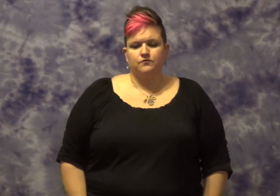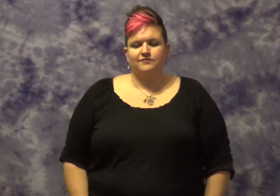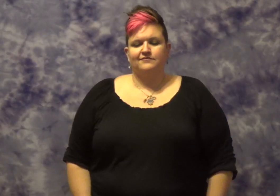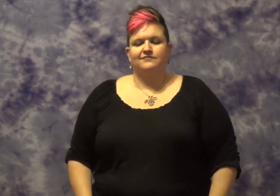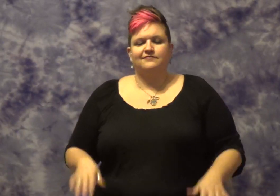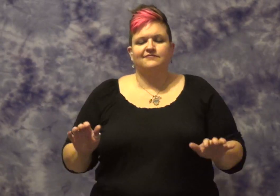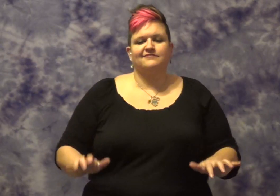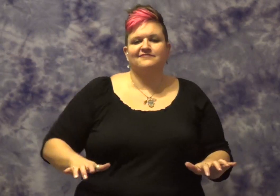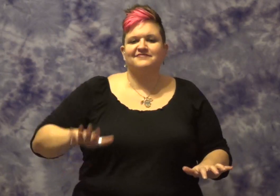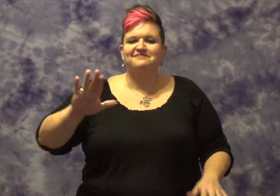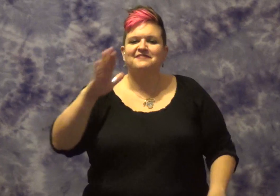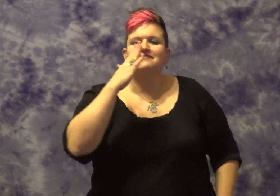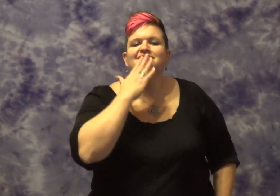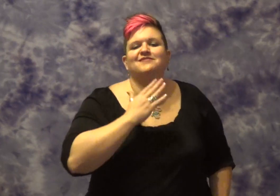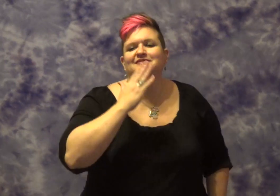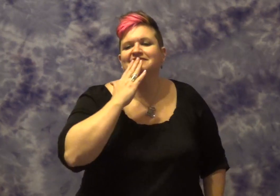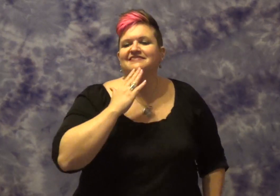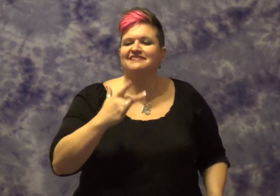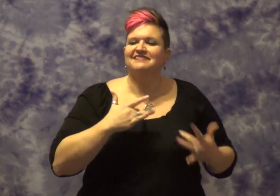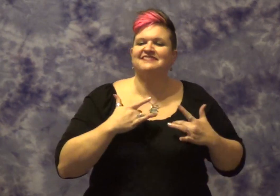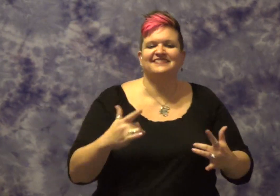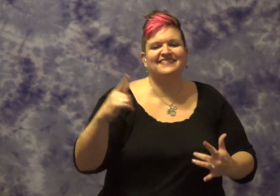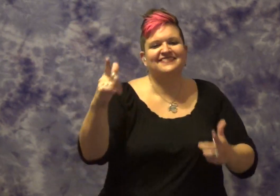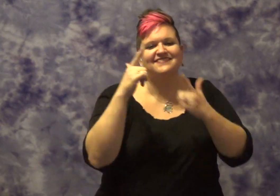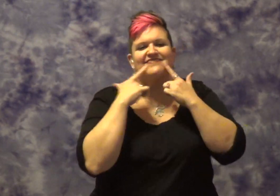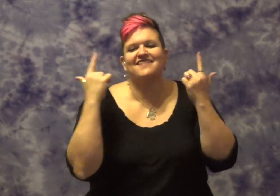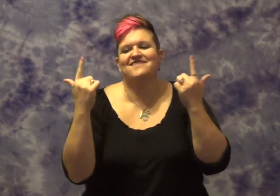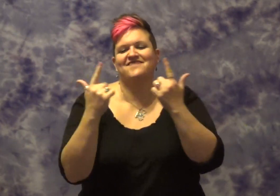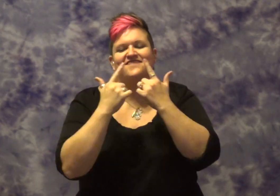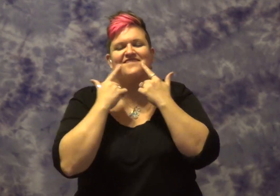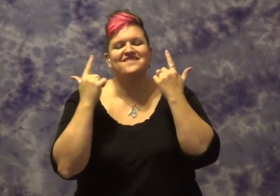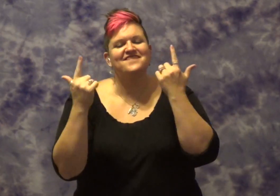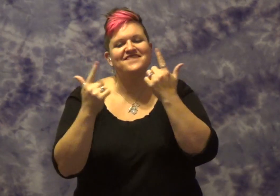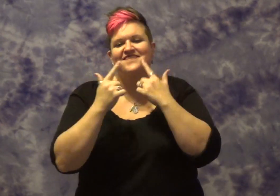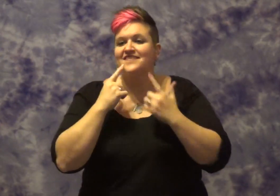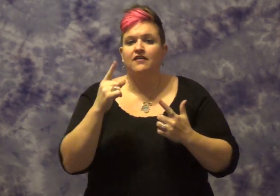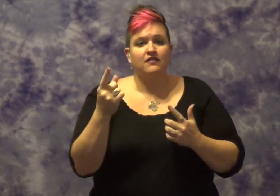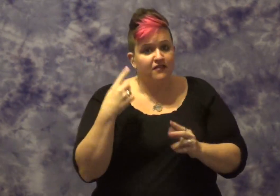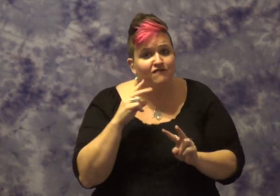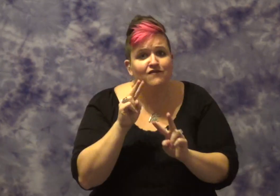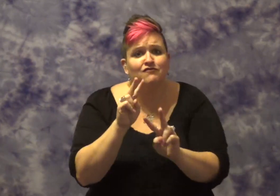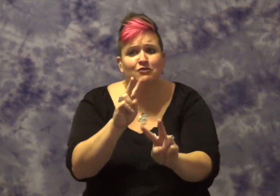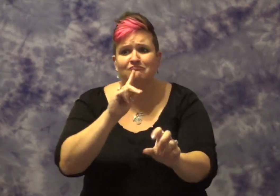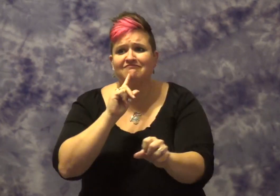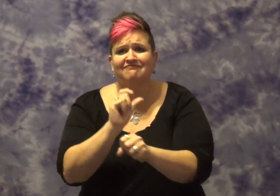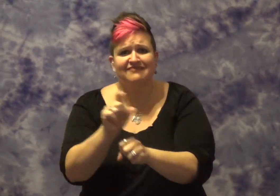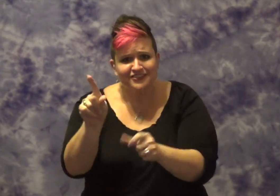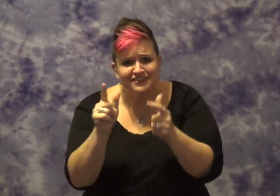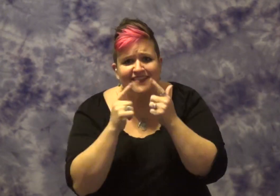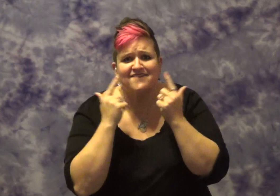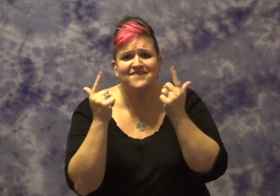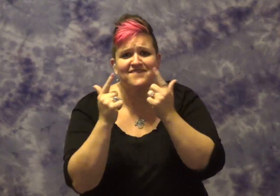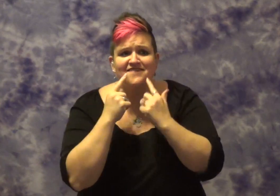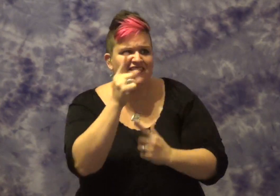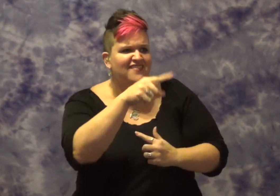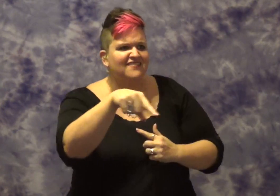My lover's got humor, she's the giggle at her funeral Knows everybody's